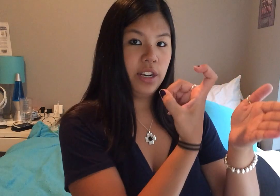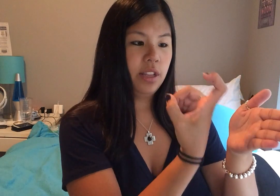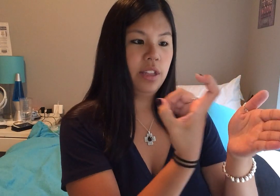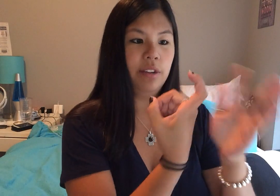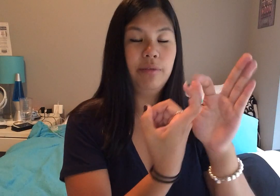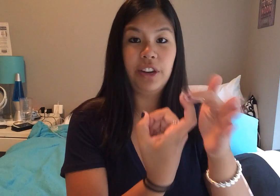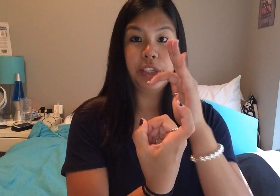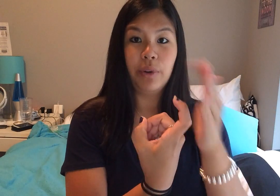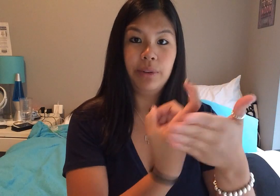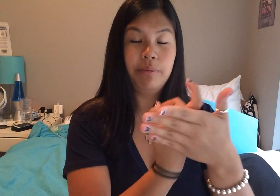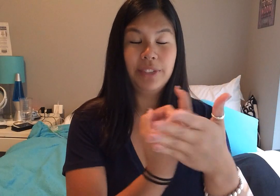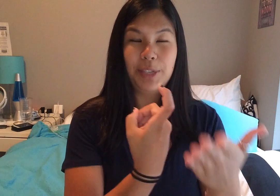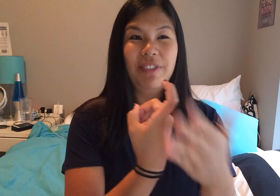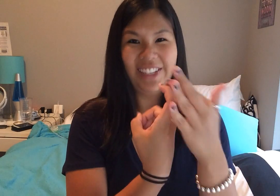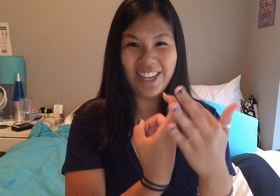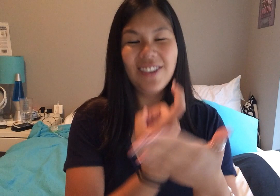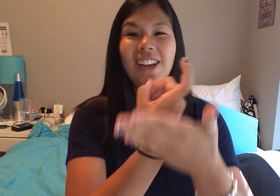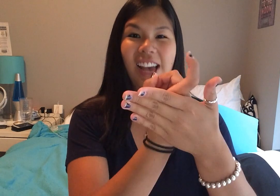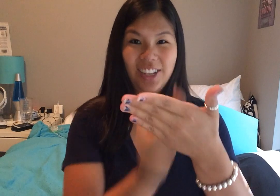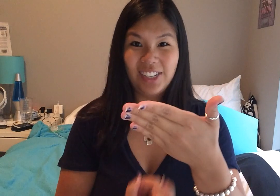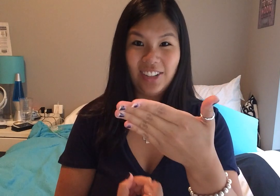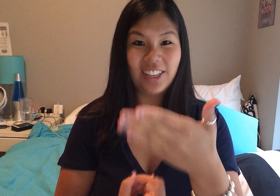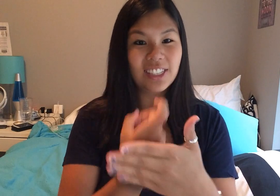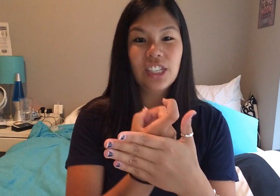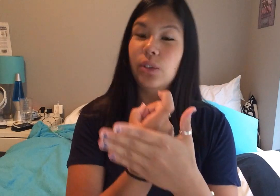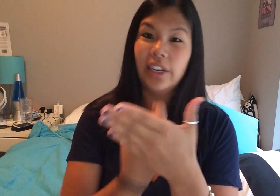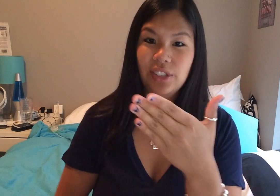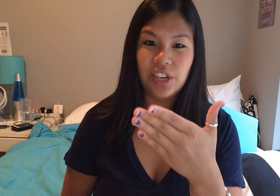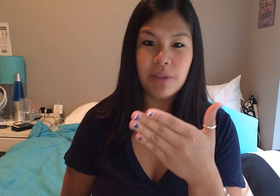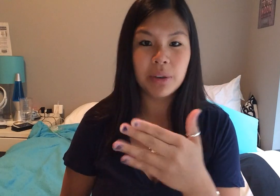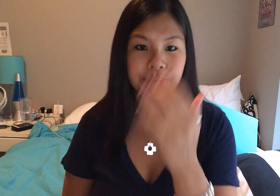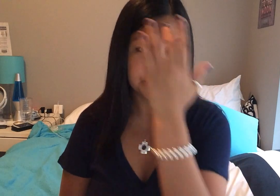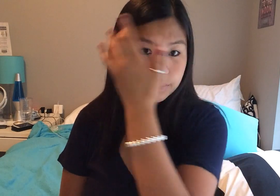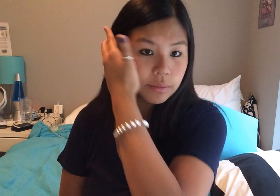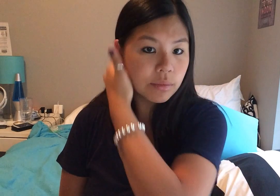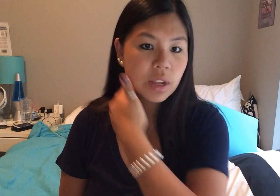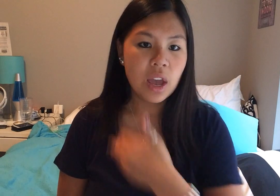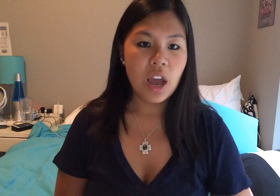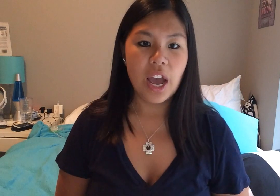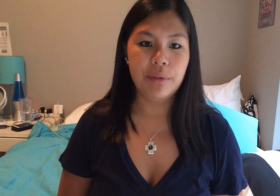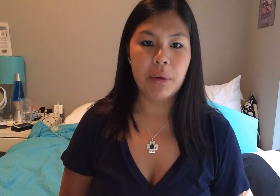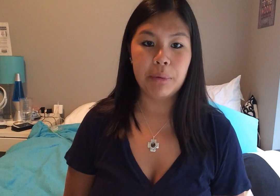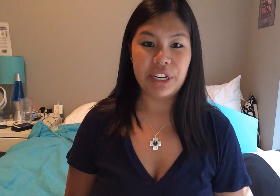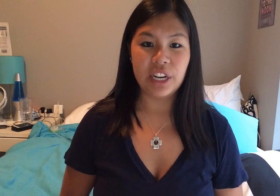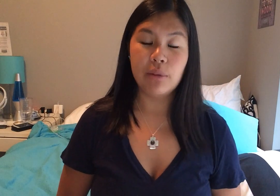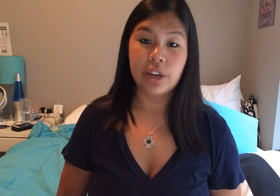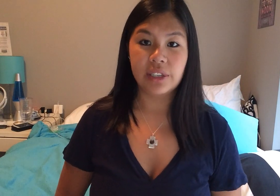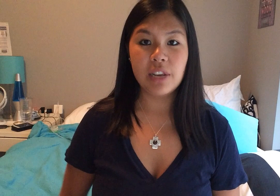the finger is facing you, and goes down like this, so talk is cheap, and remember me tonight when you're asleep,